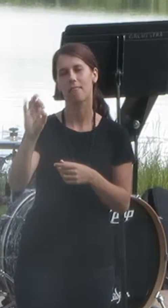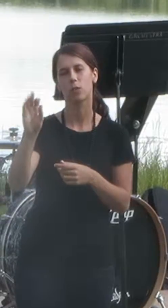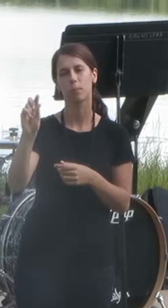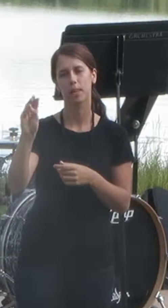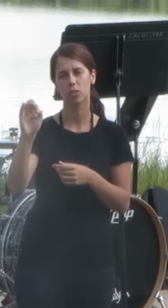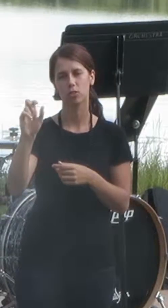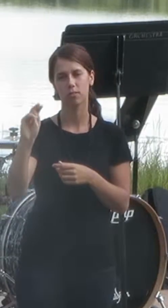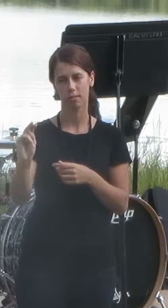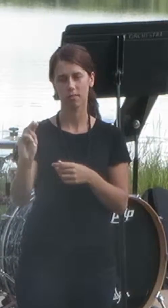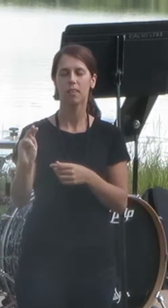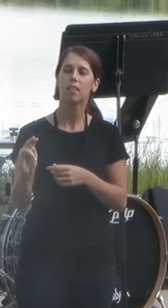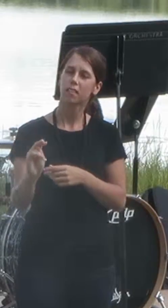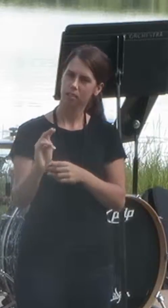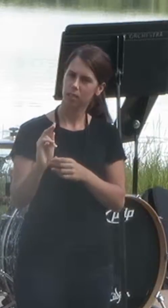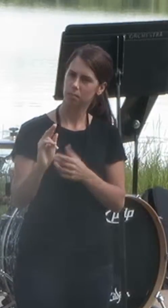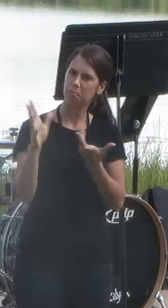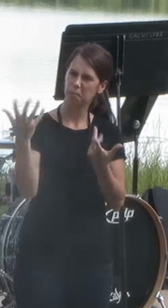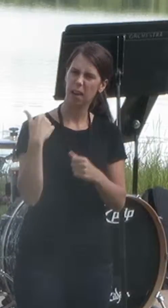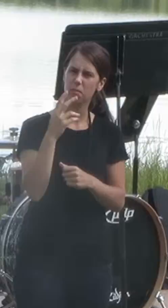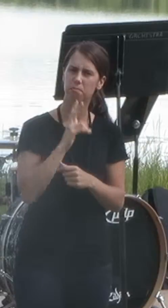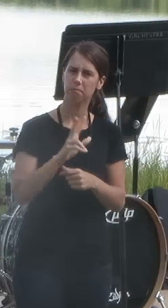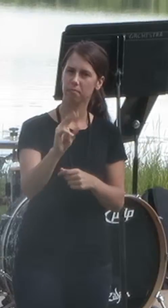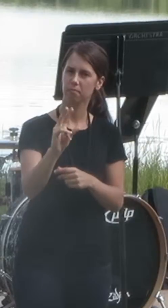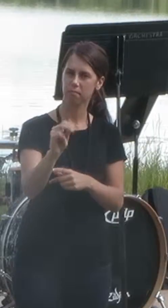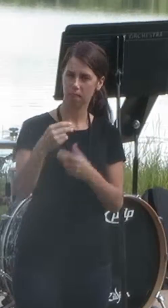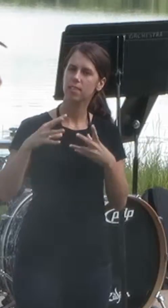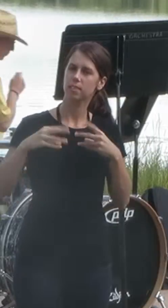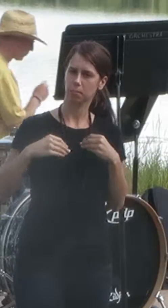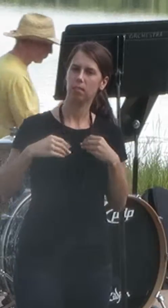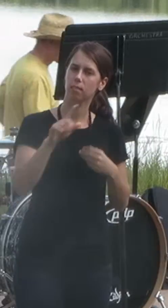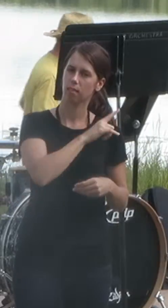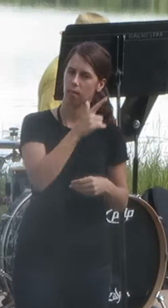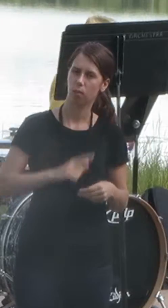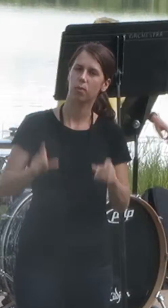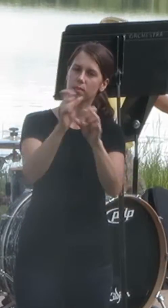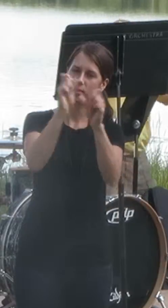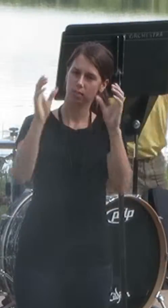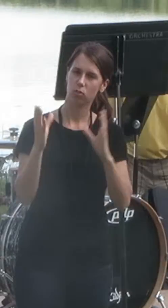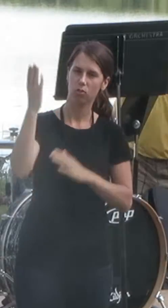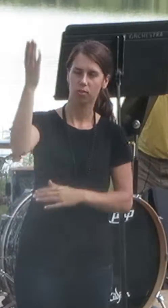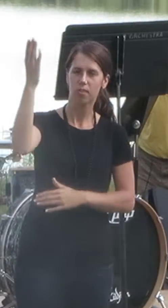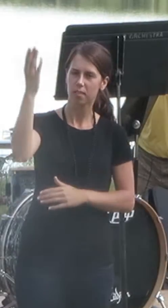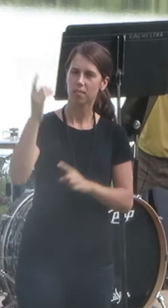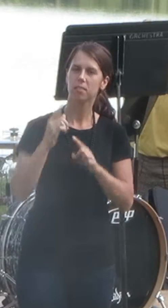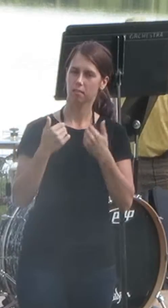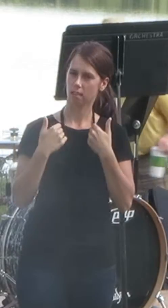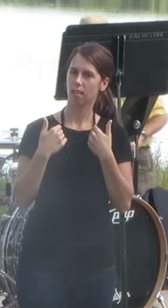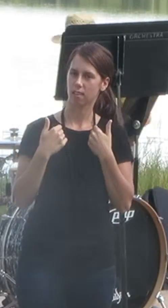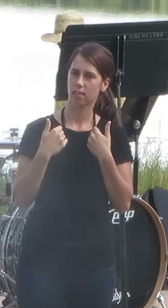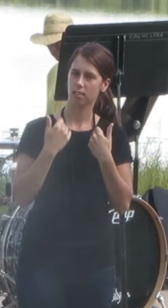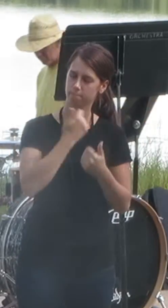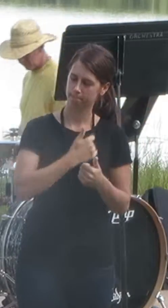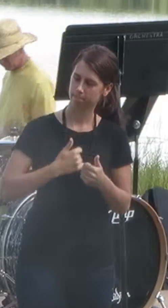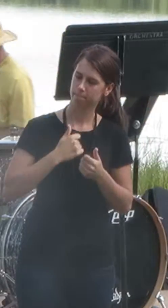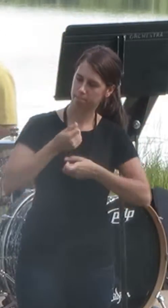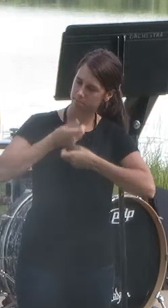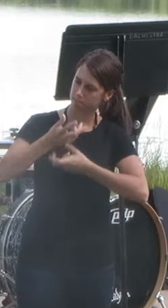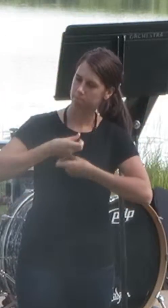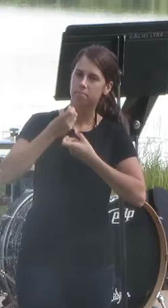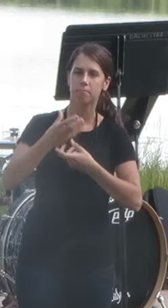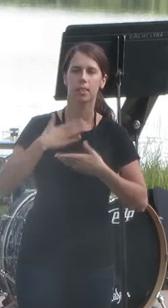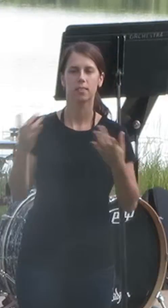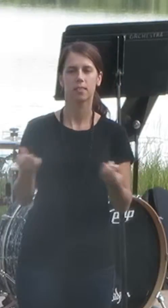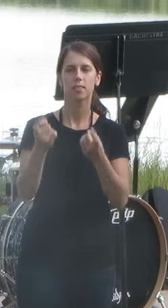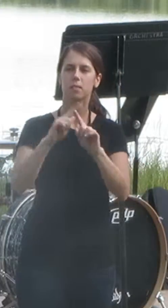in my early 30s, I had accepted Christ as my Lord and Savior, and I had repented of my sins.